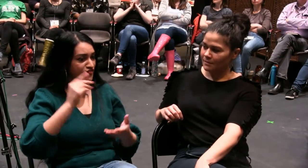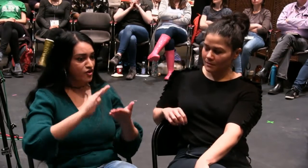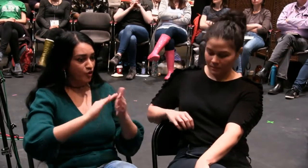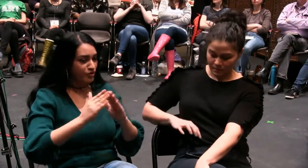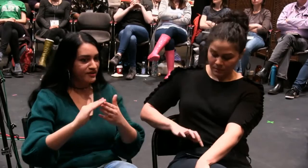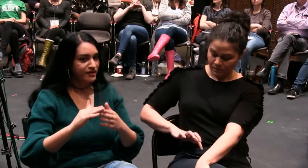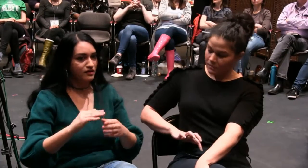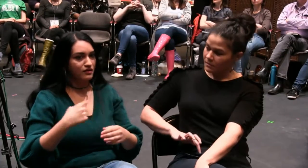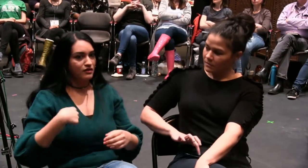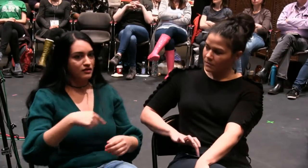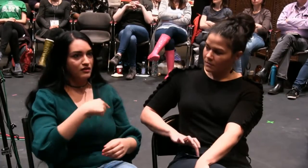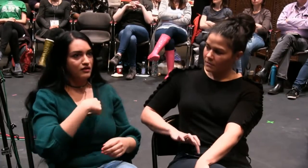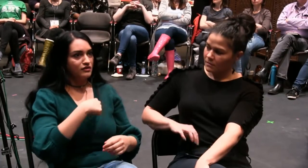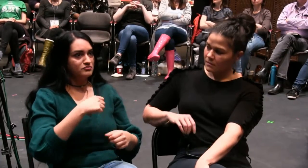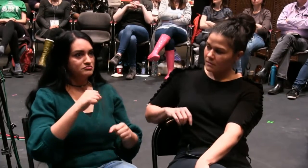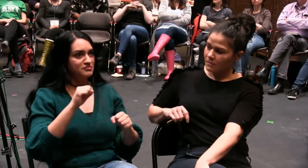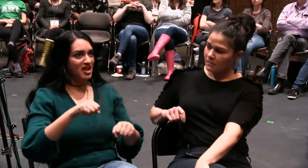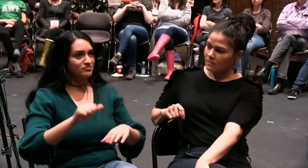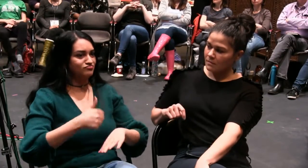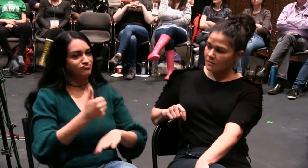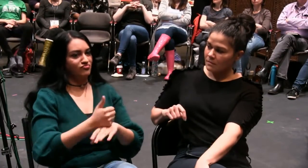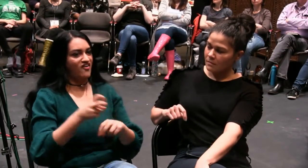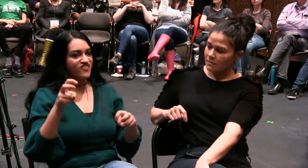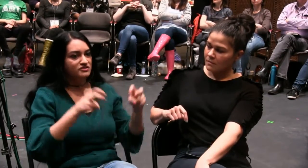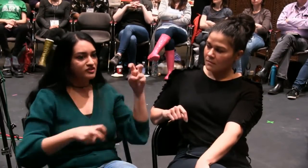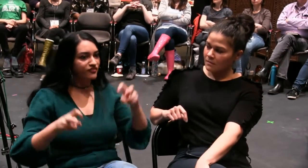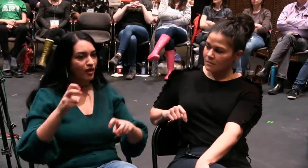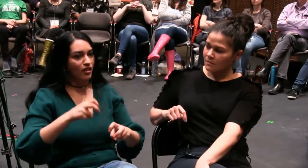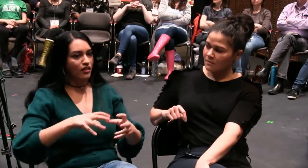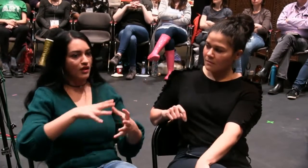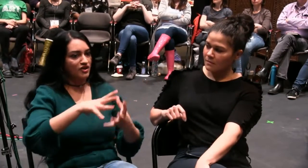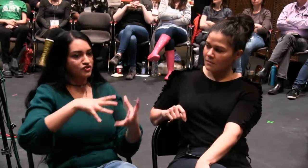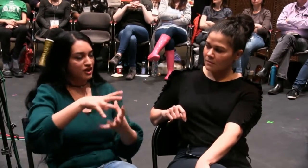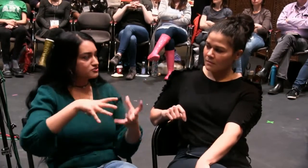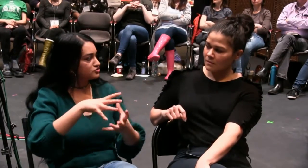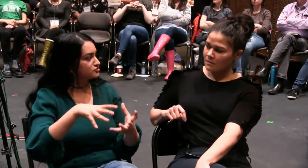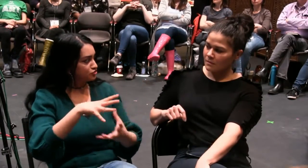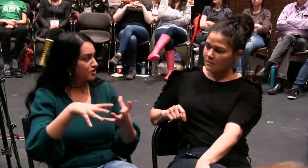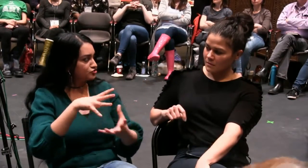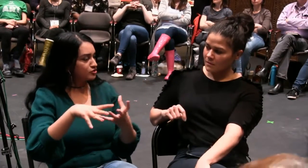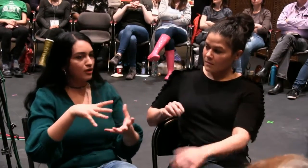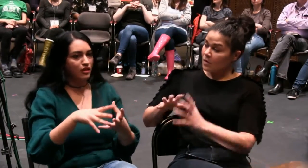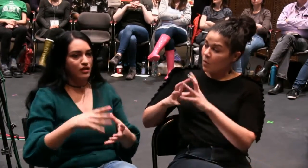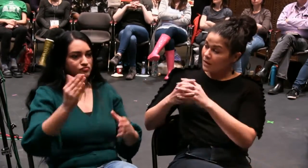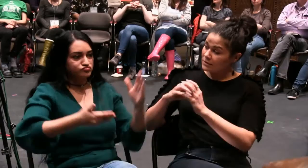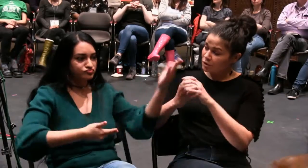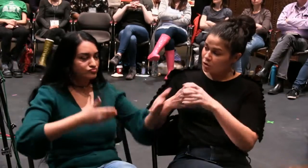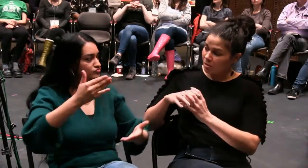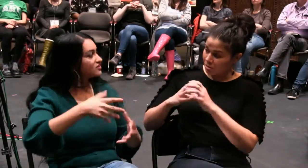I'm thinking that might be an opportunity for the deaf community to create a festival.